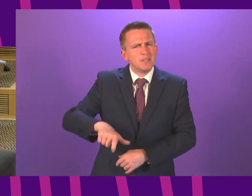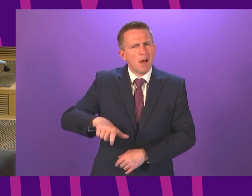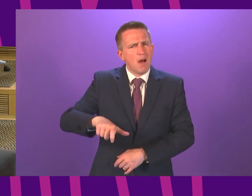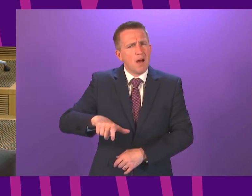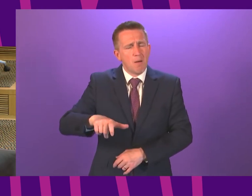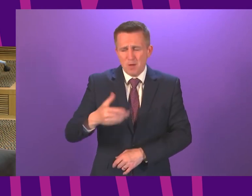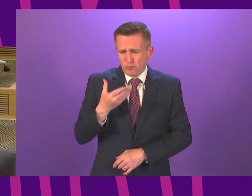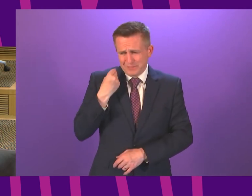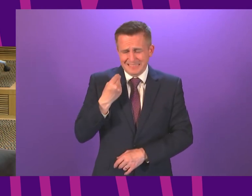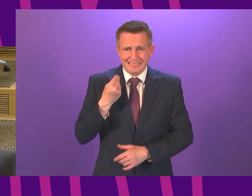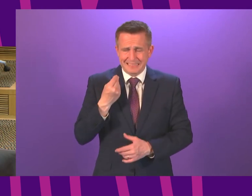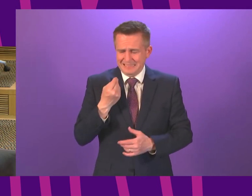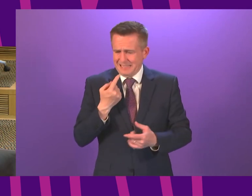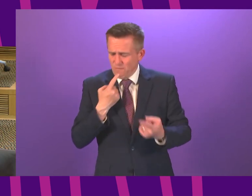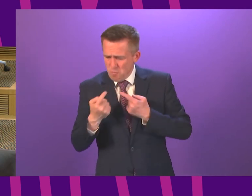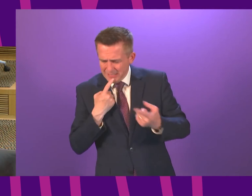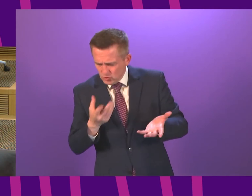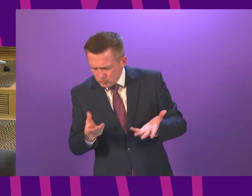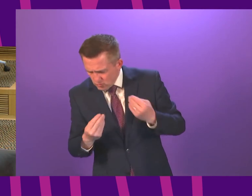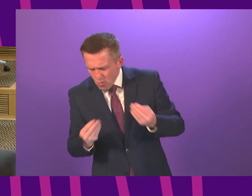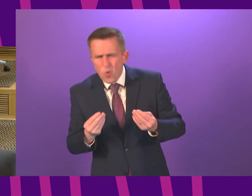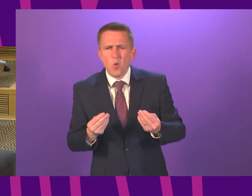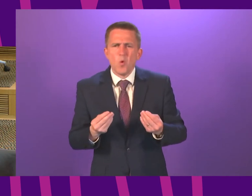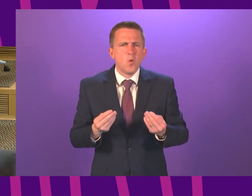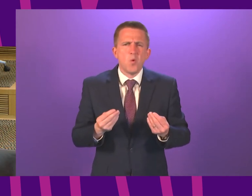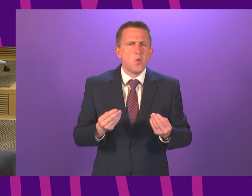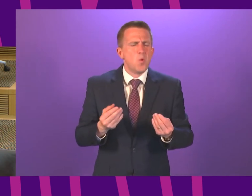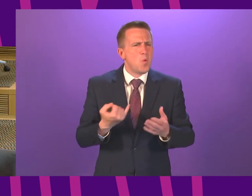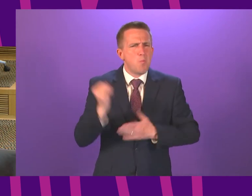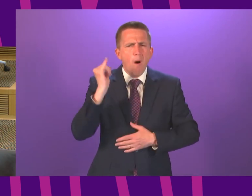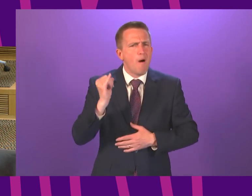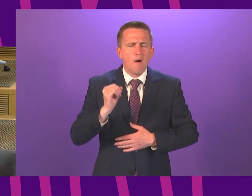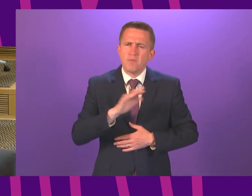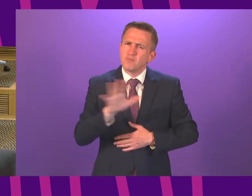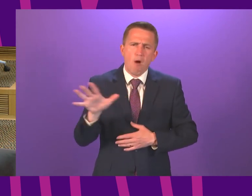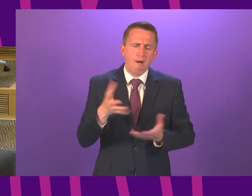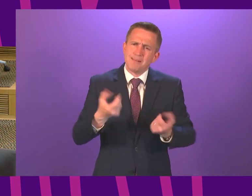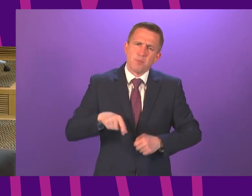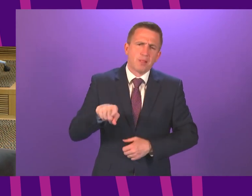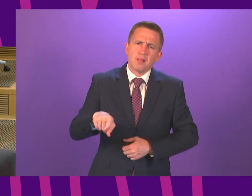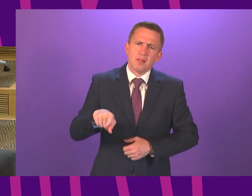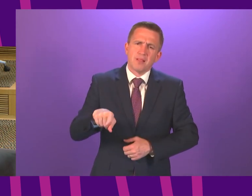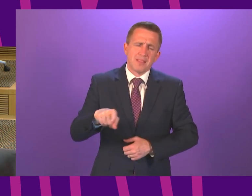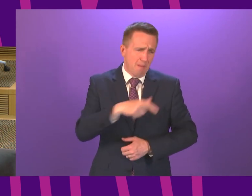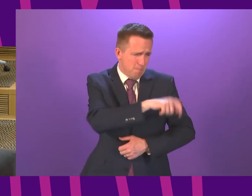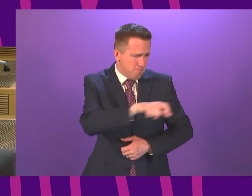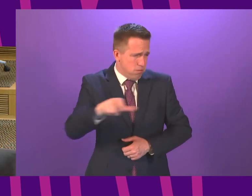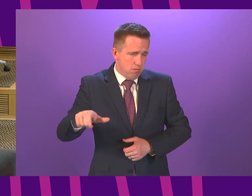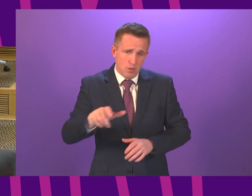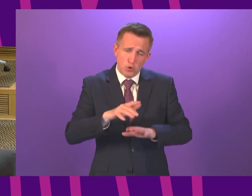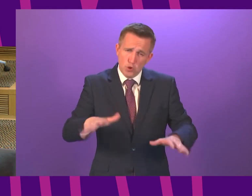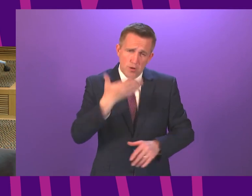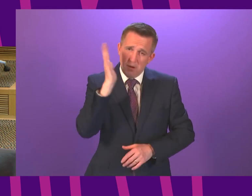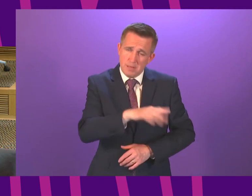heard in recent days is particularly inexplicable and I think beyond the comprehension of decent people everywhere